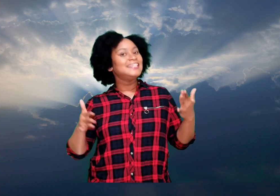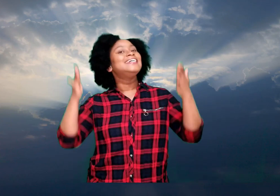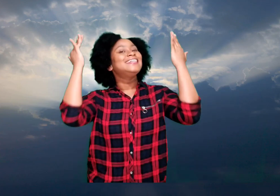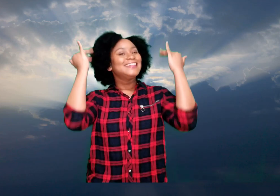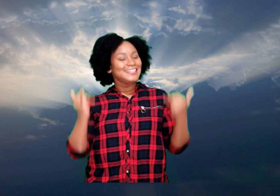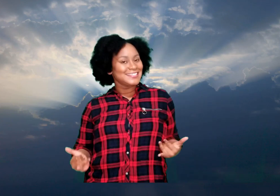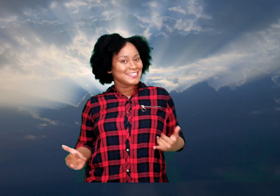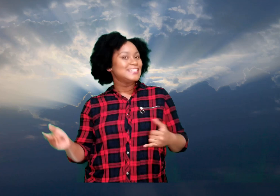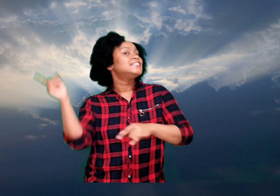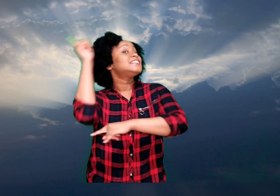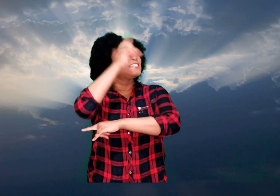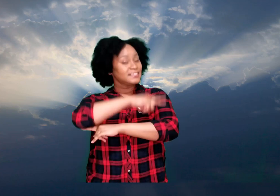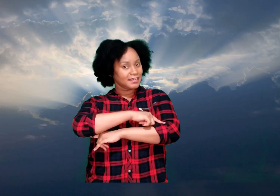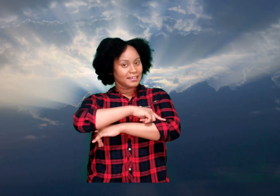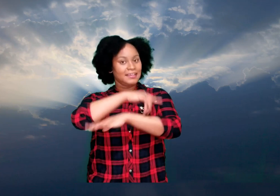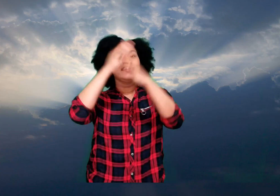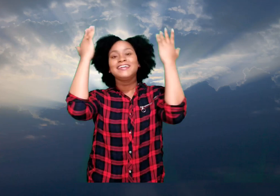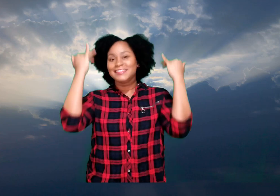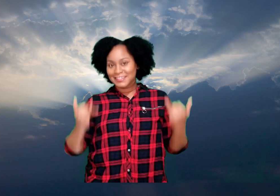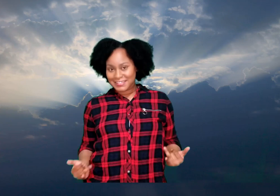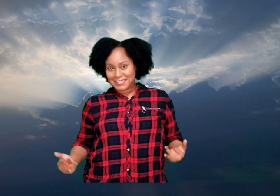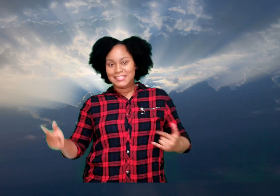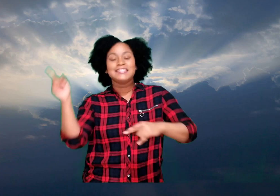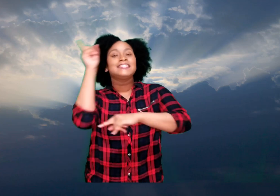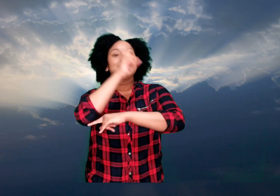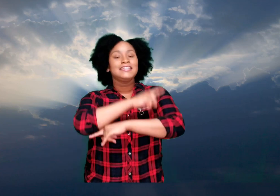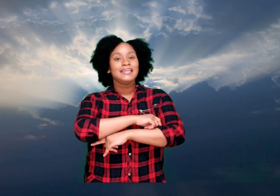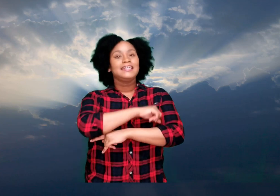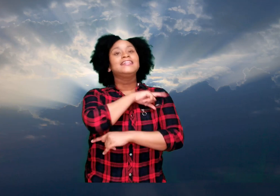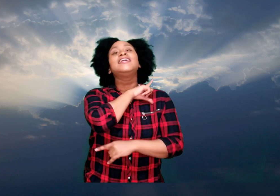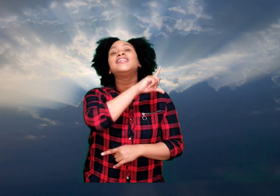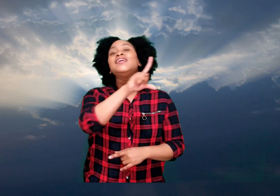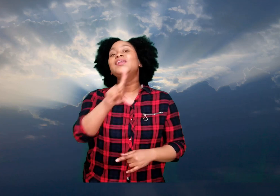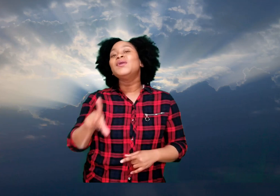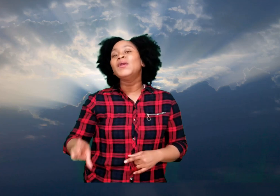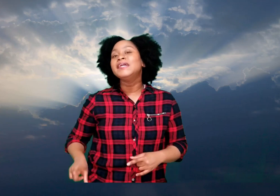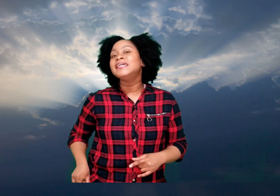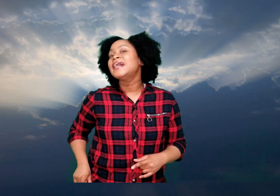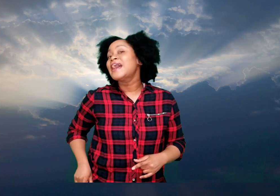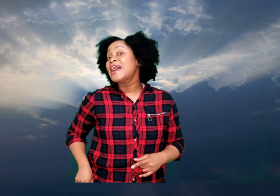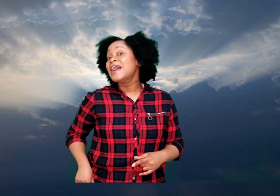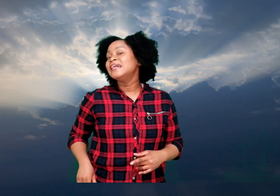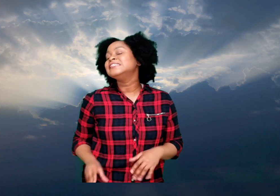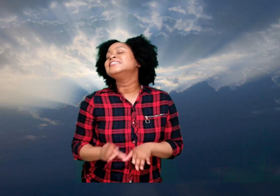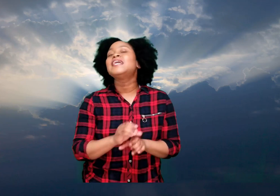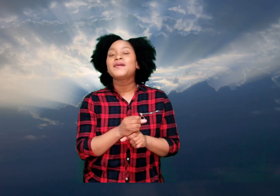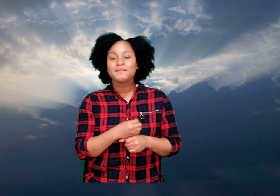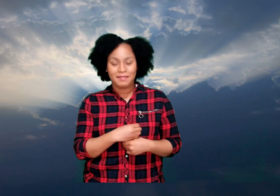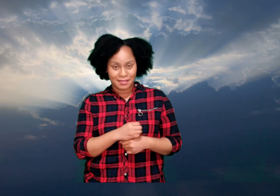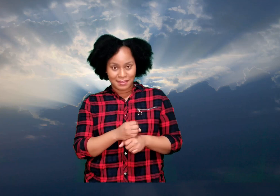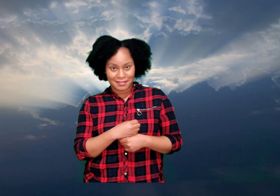This is the day, this is the day that the Lord has made.